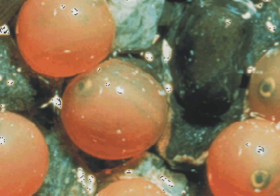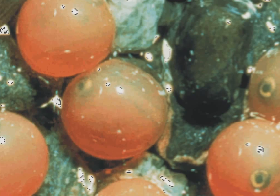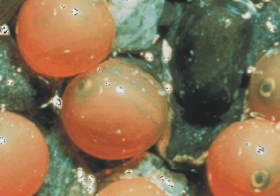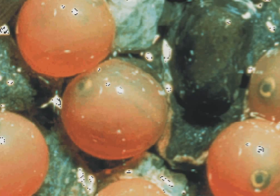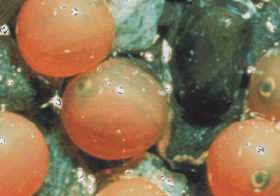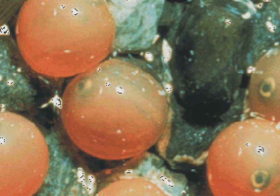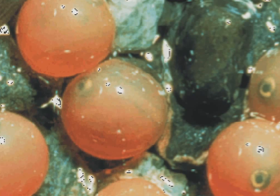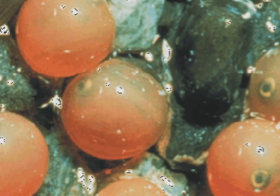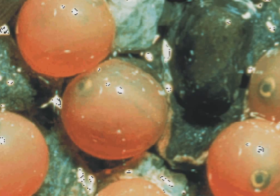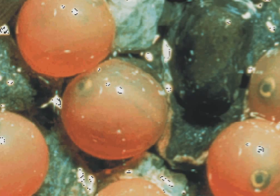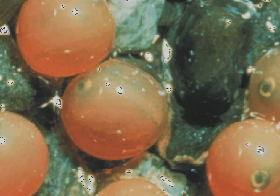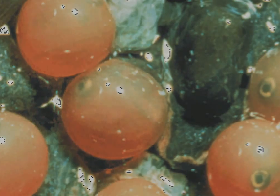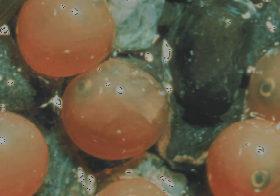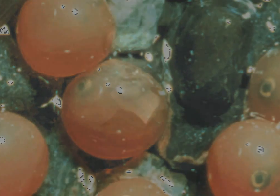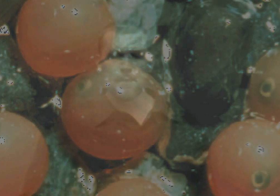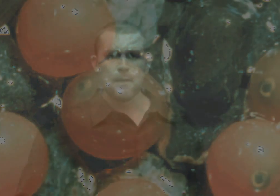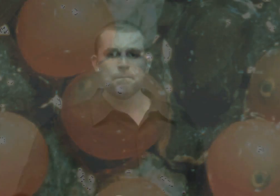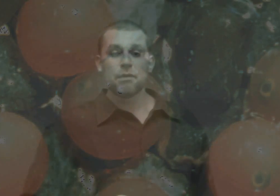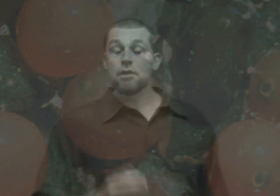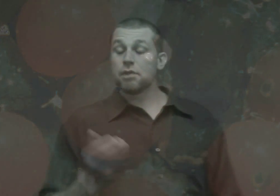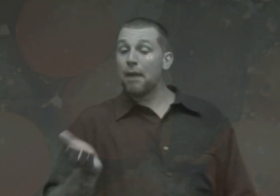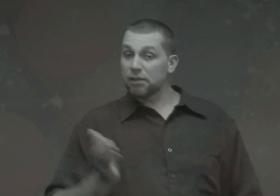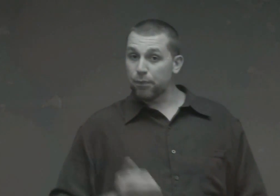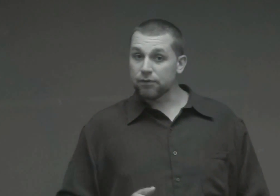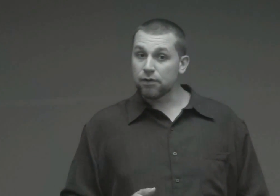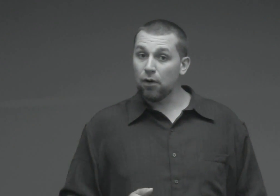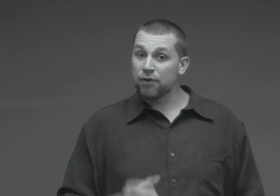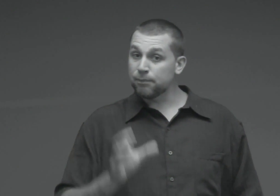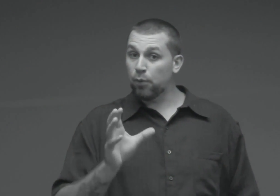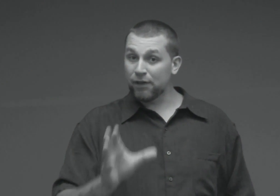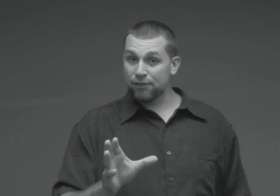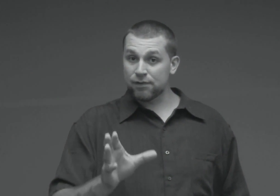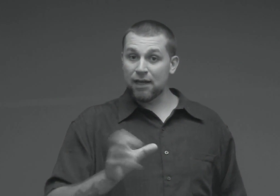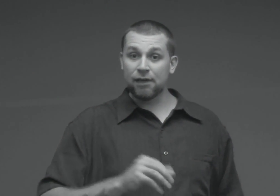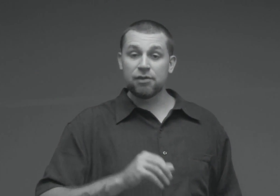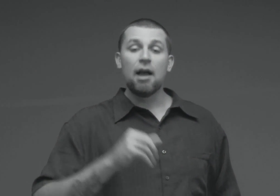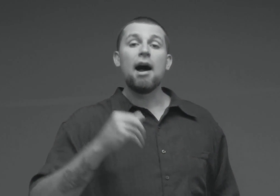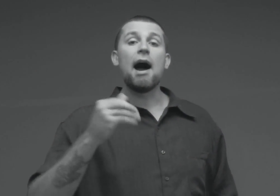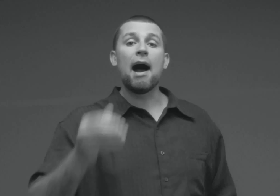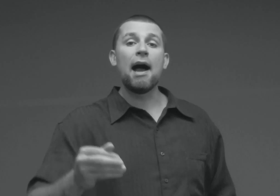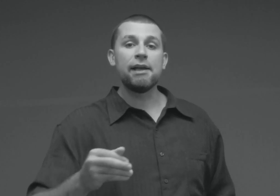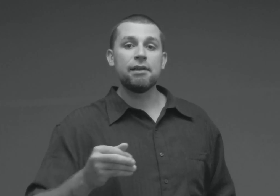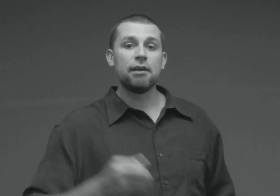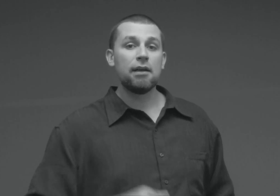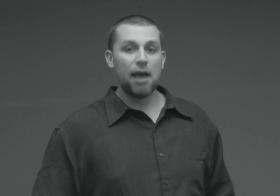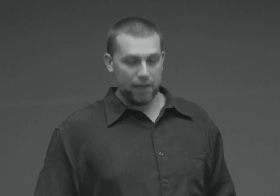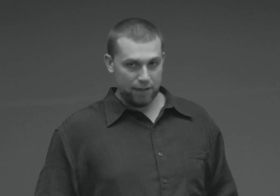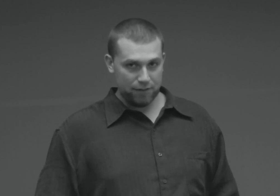little black eyes through the egg. Some experts call this point of the stage, eyed eggs.